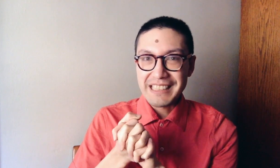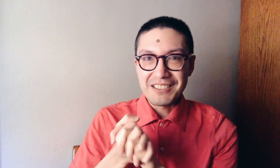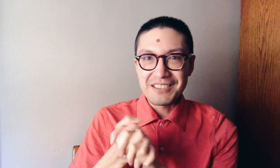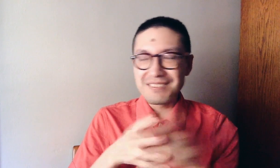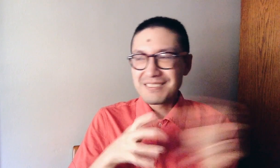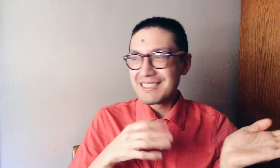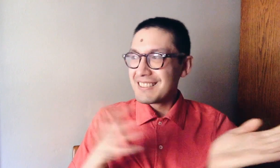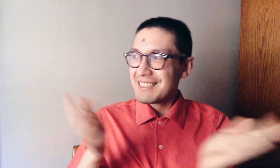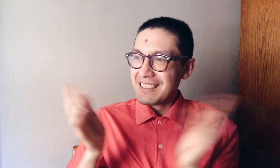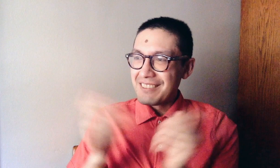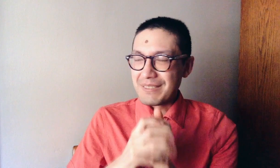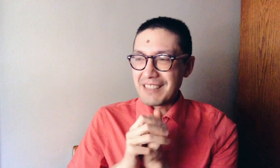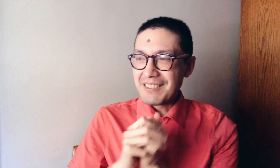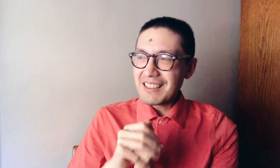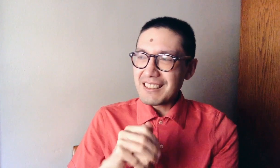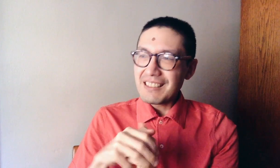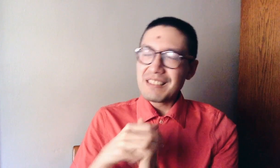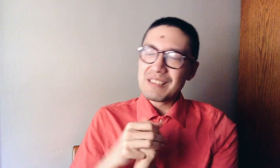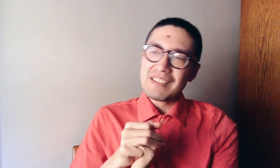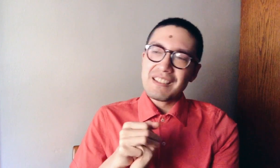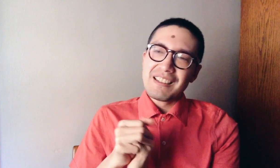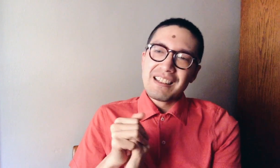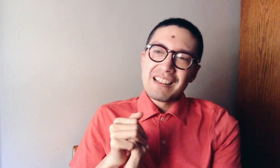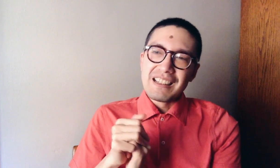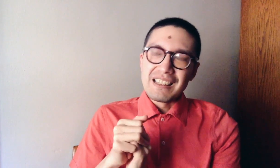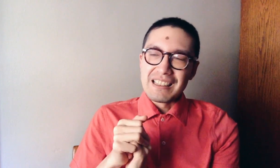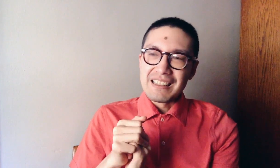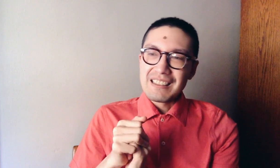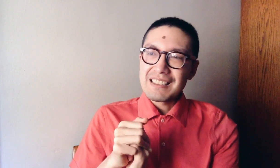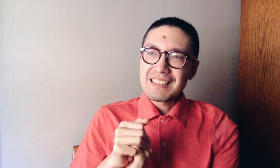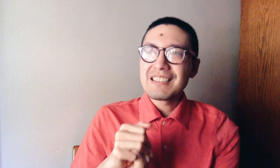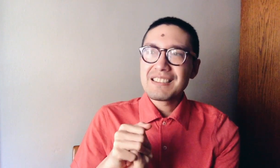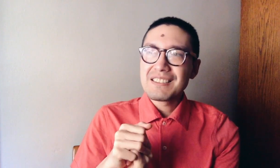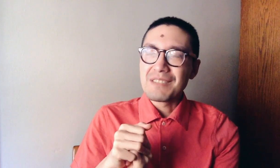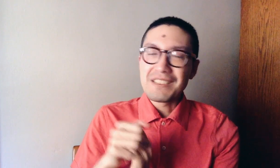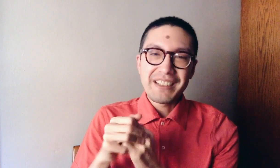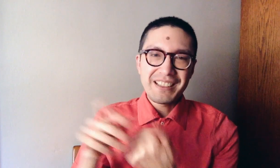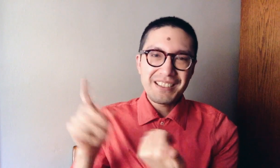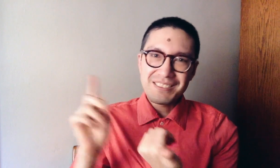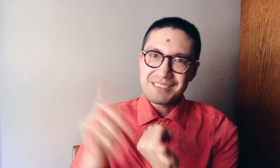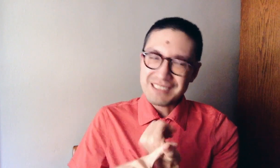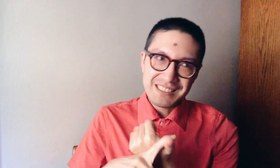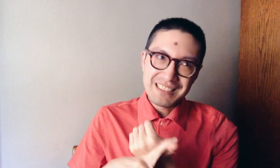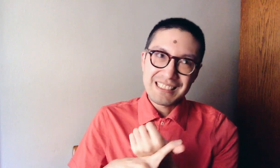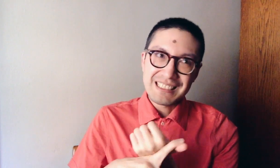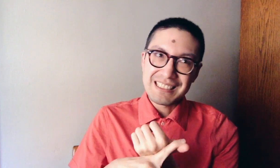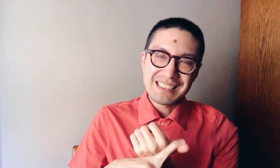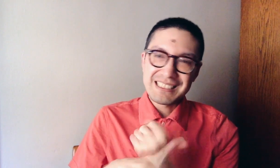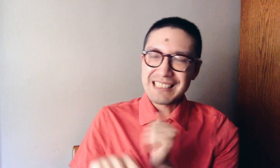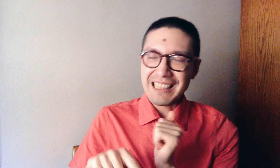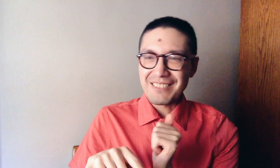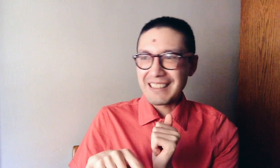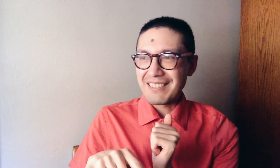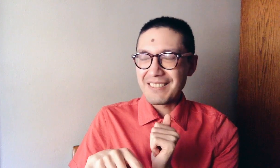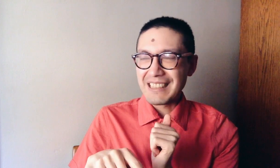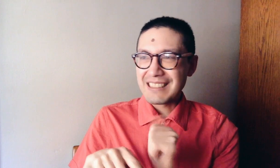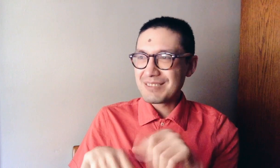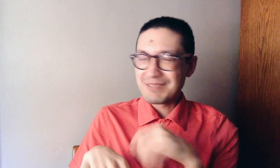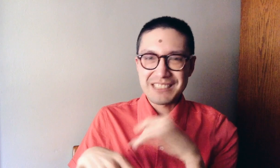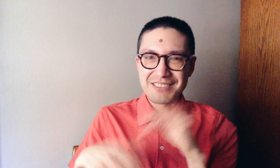channel from now on. Uh, one video, second week of the week, just